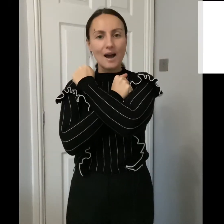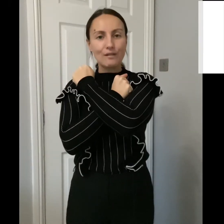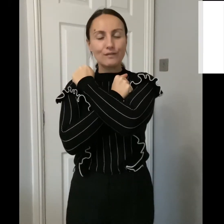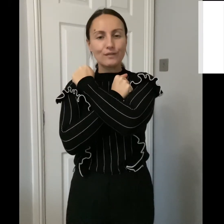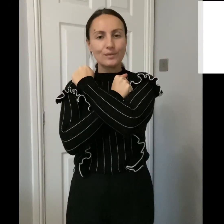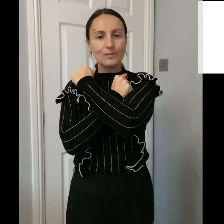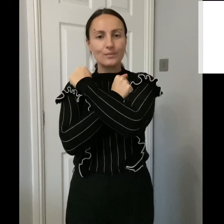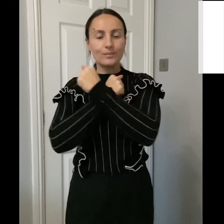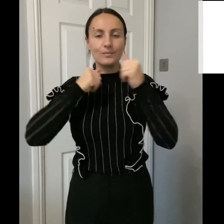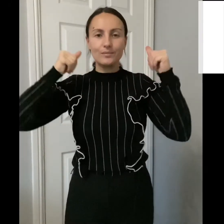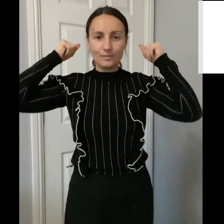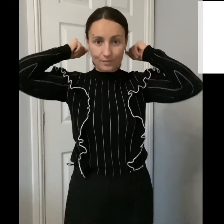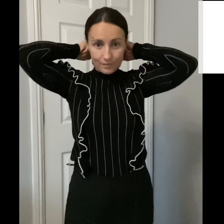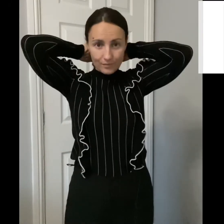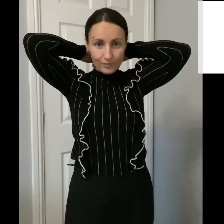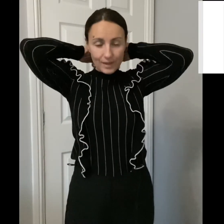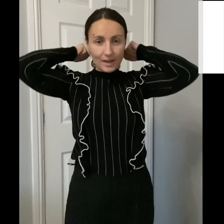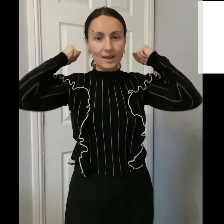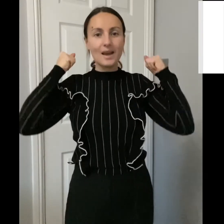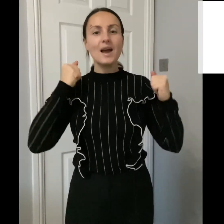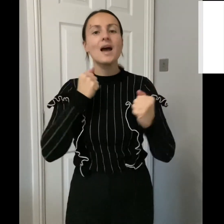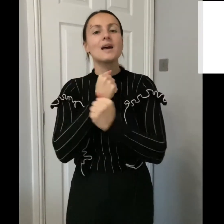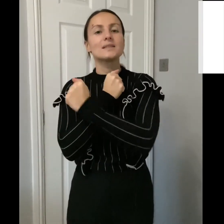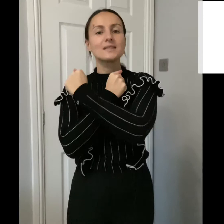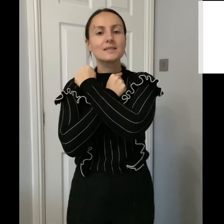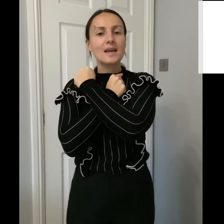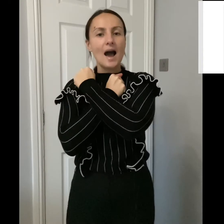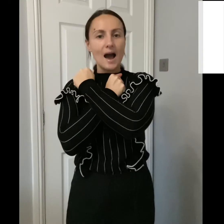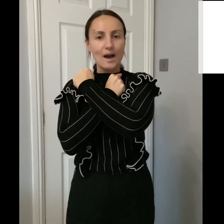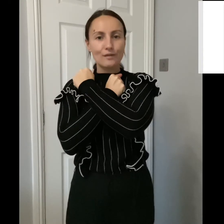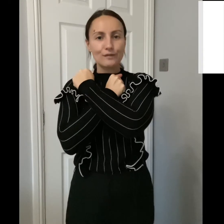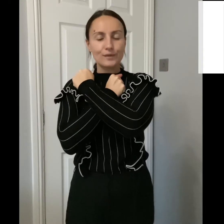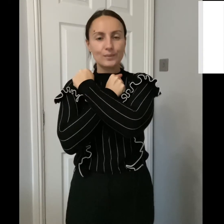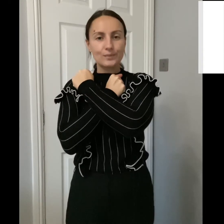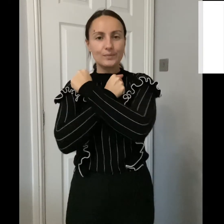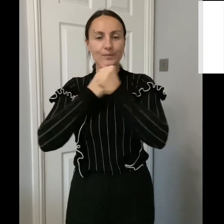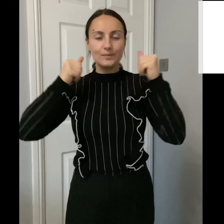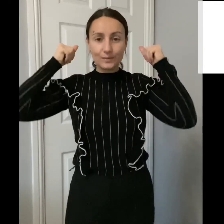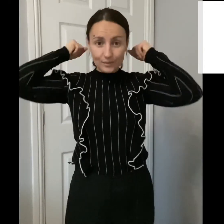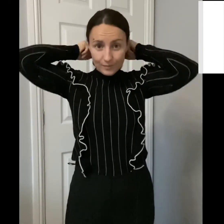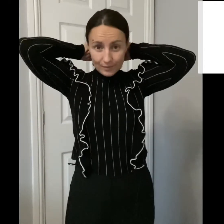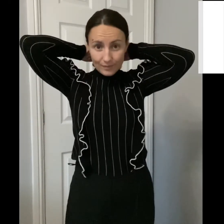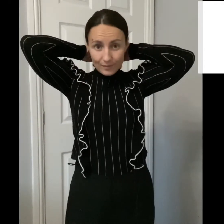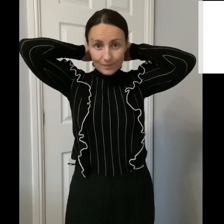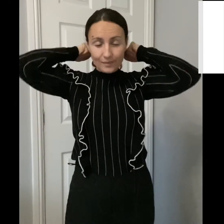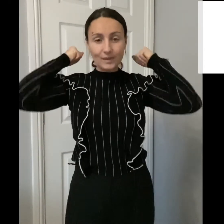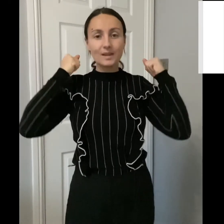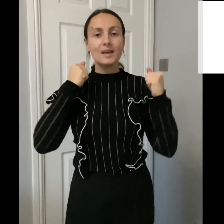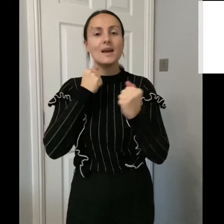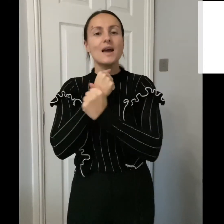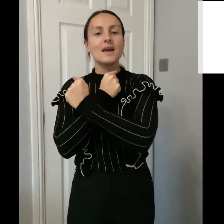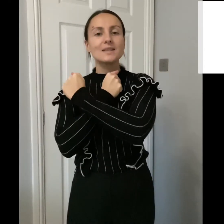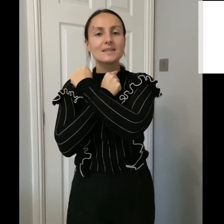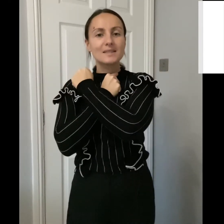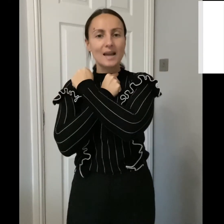scarf scarf